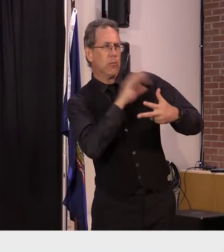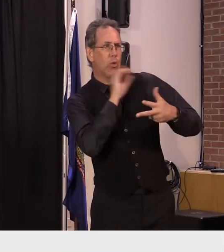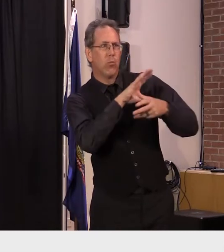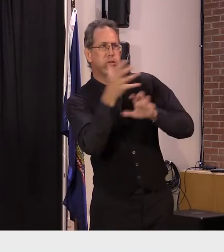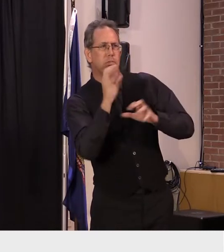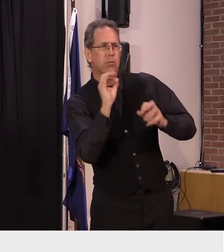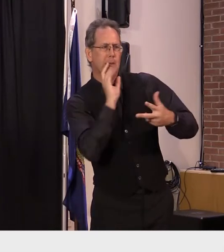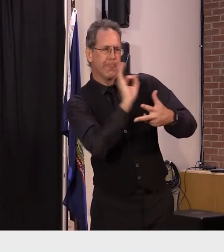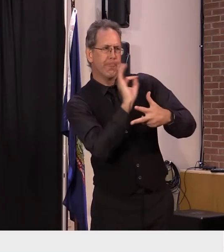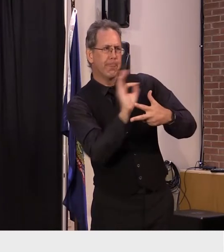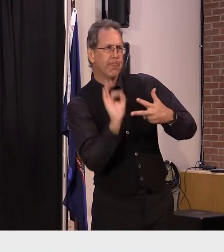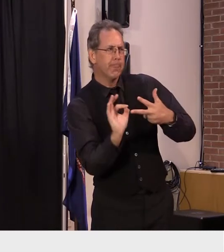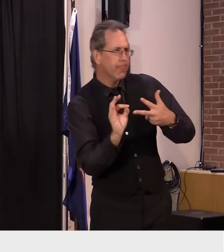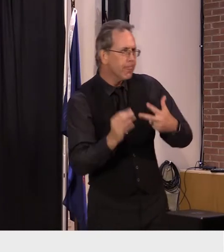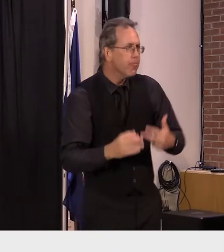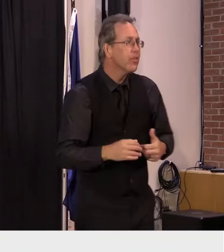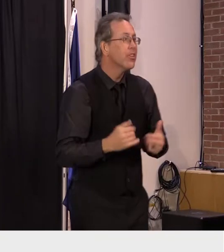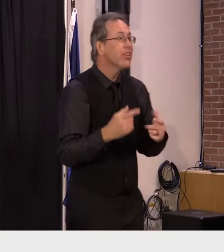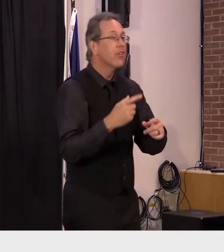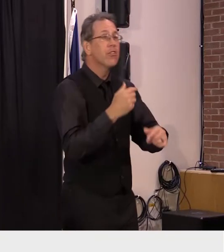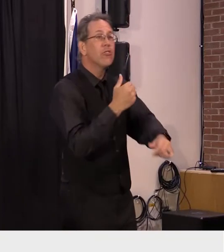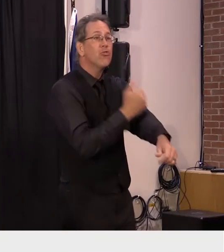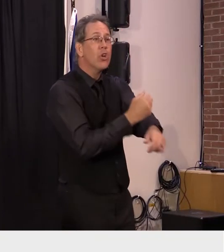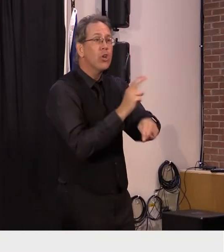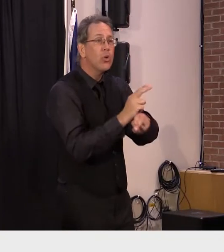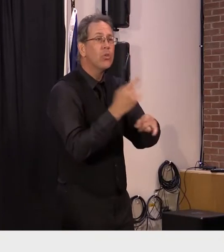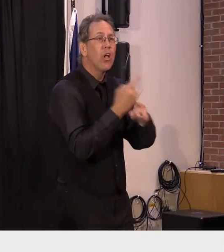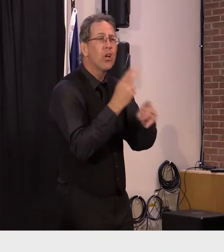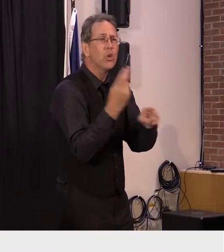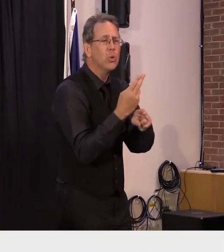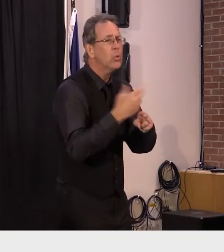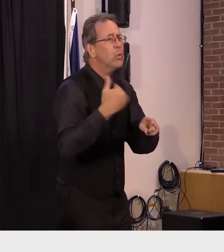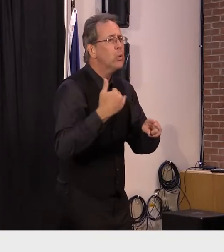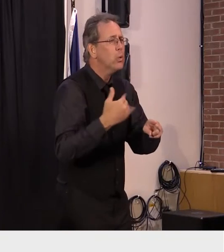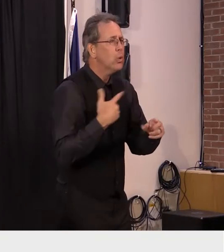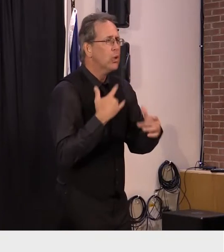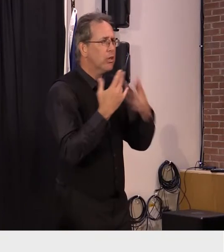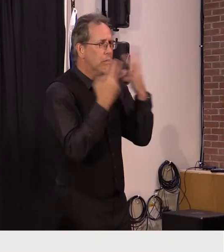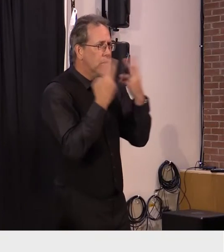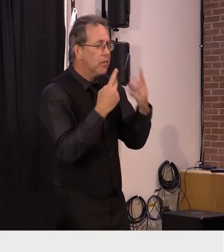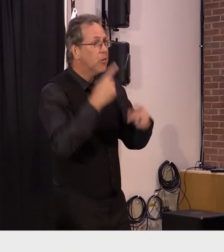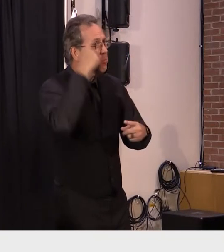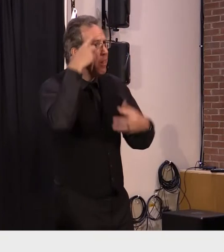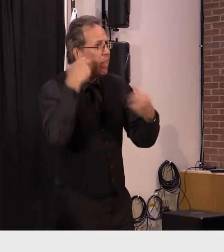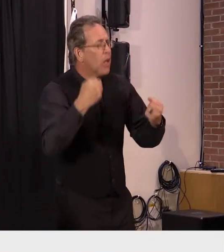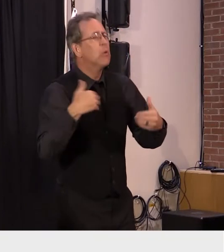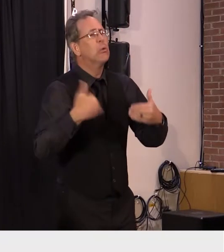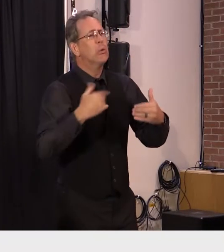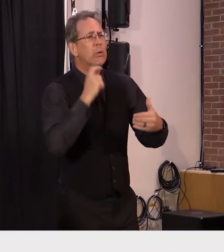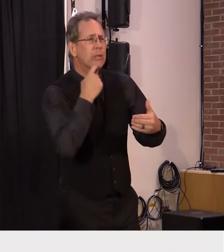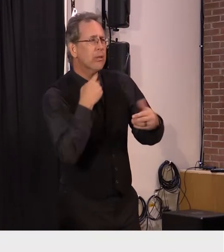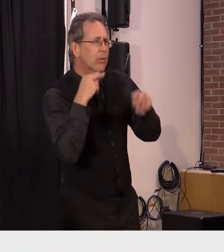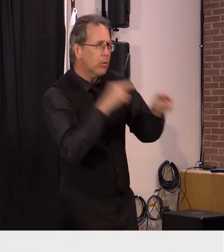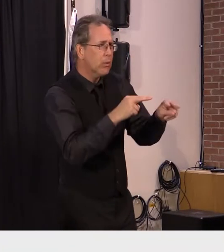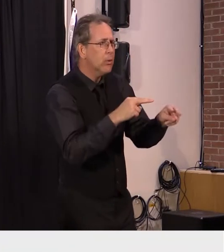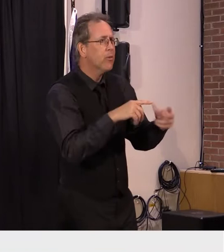of substance use and and acute mental health challenges that we are seeing day to day in our communities